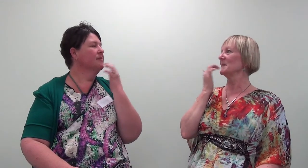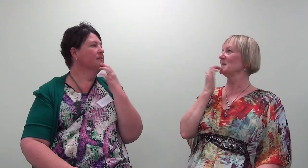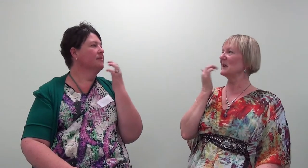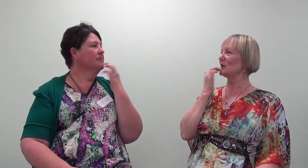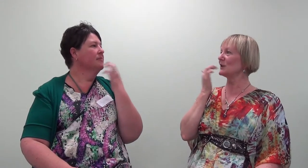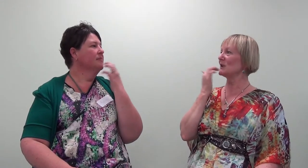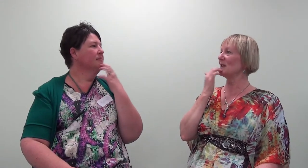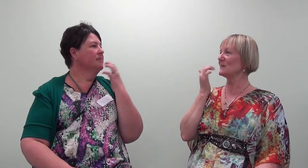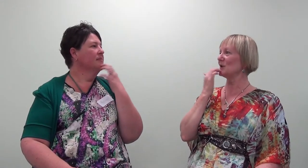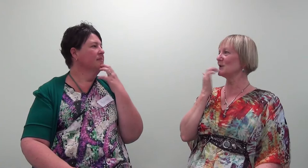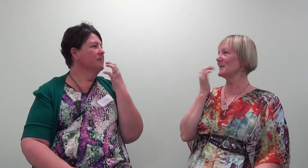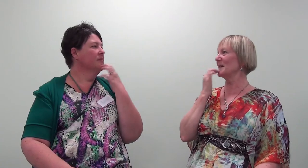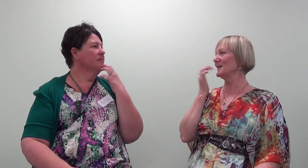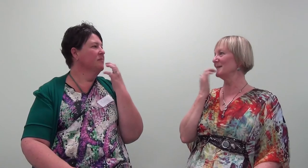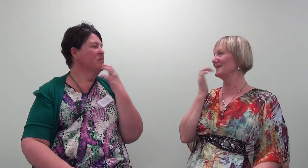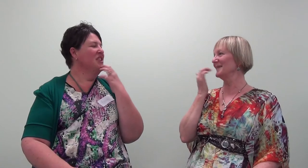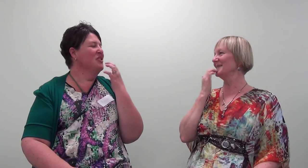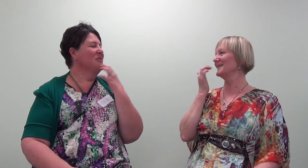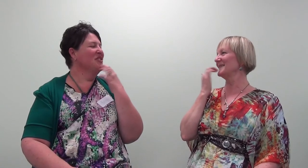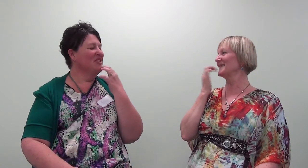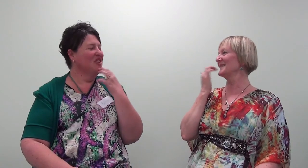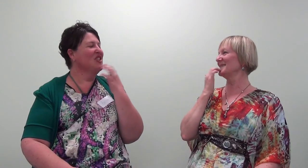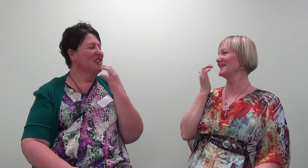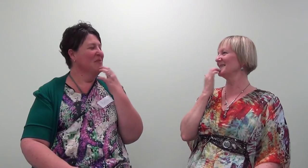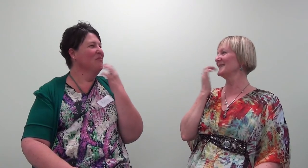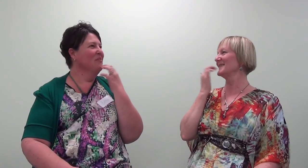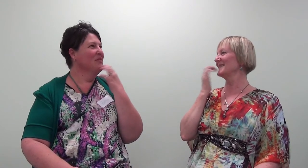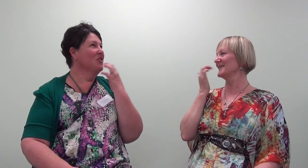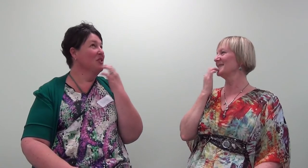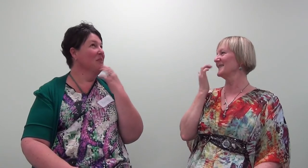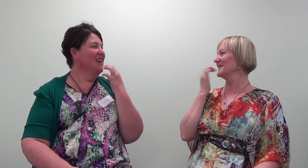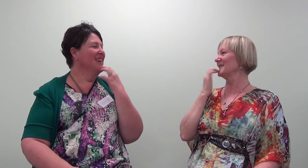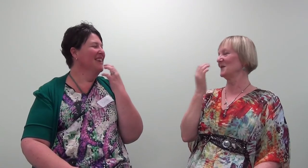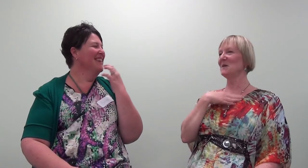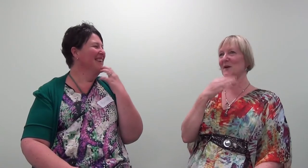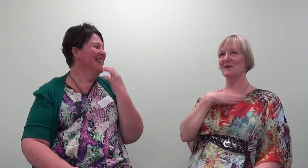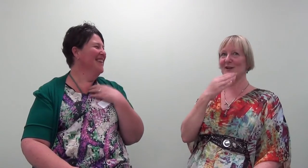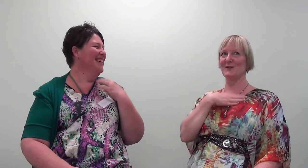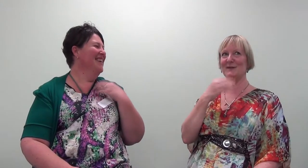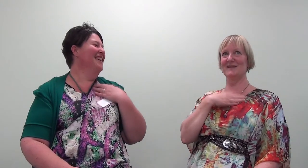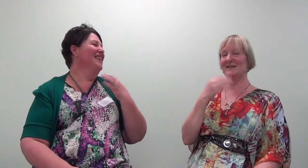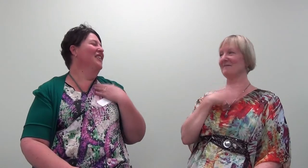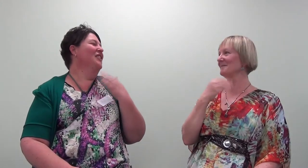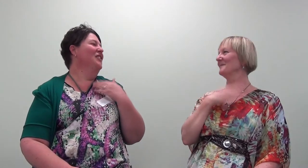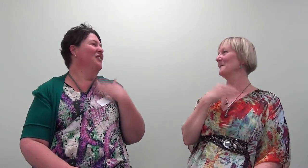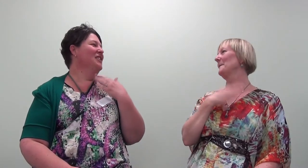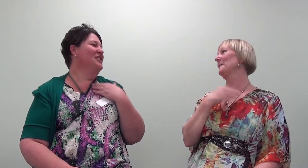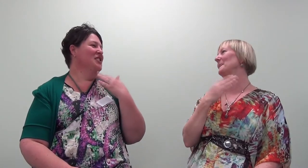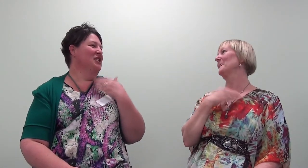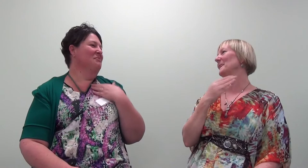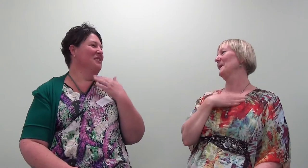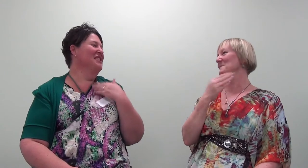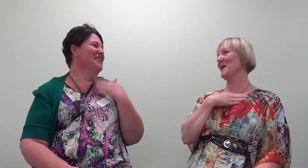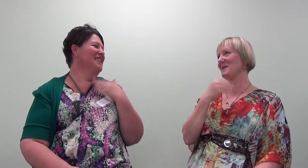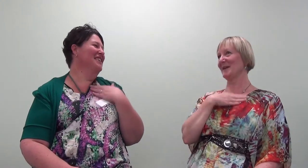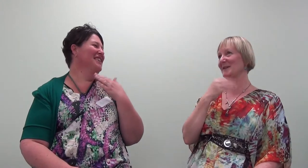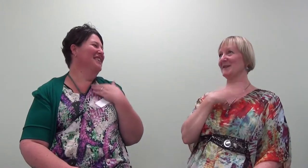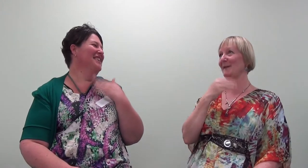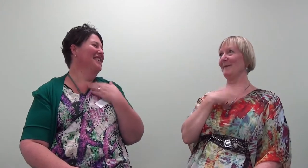Me judging them judging me. Me judging them judging me. All those judgements. All those judgements. Maybe I can just get rid